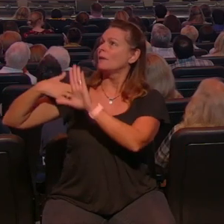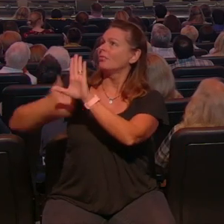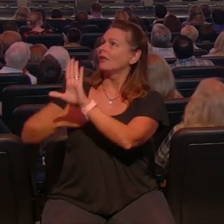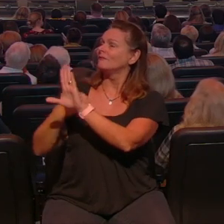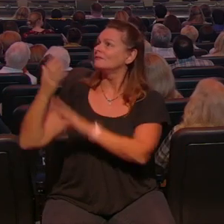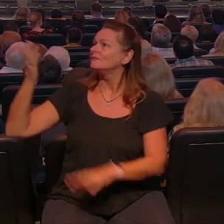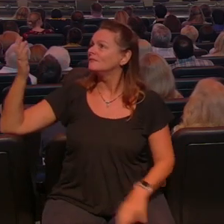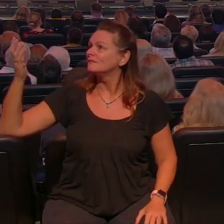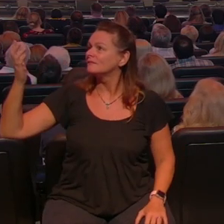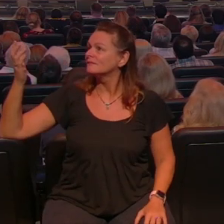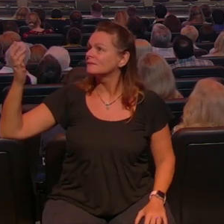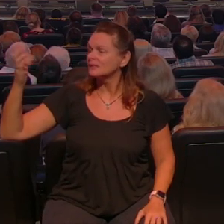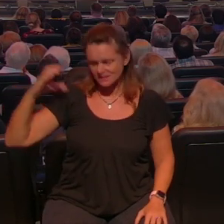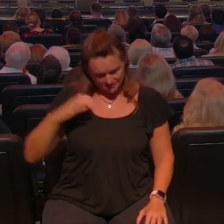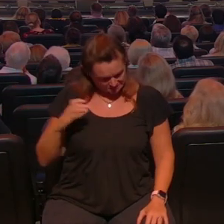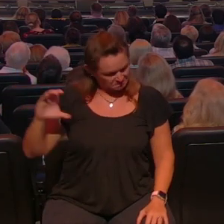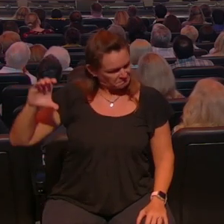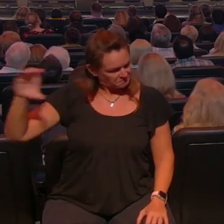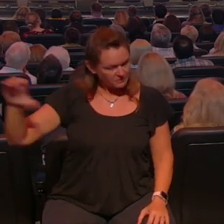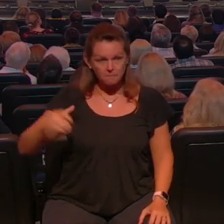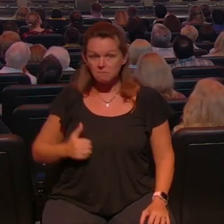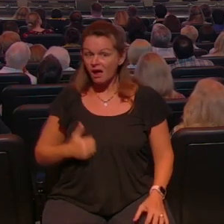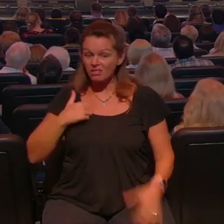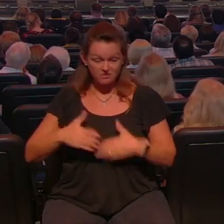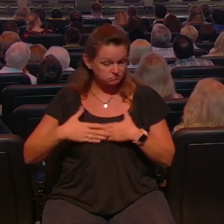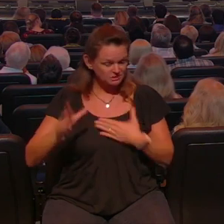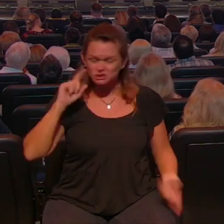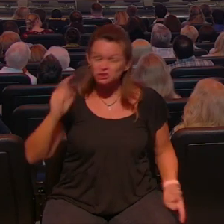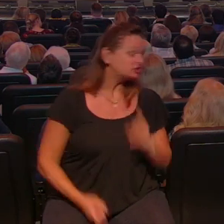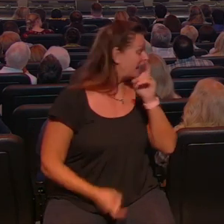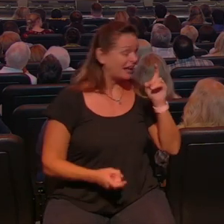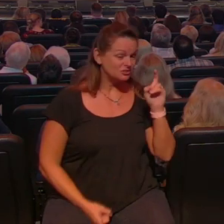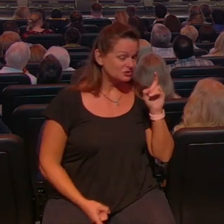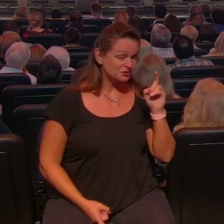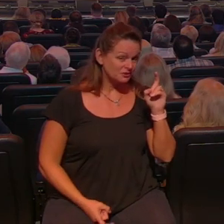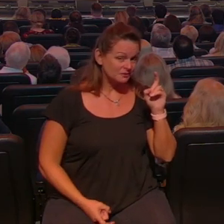and I gave him control of my life and everything's changed since then and so every now and then